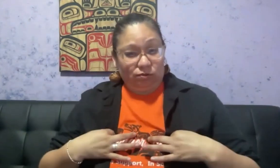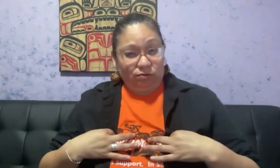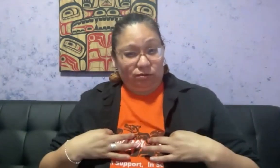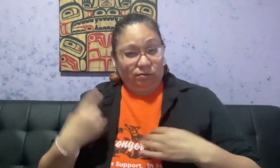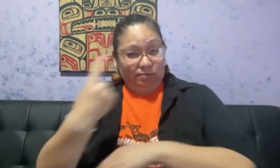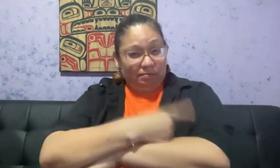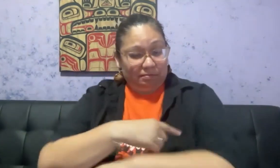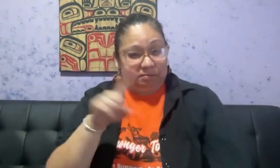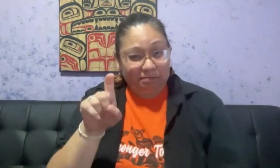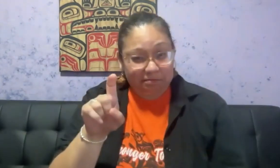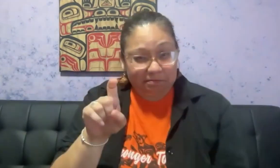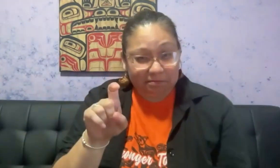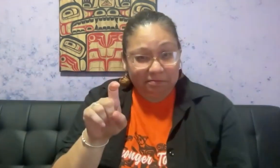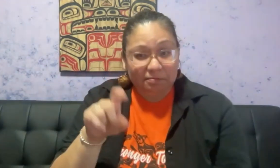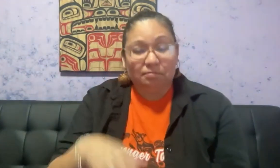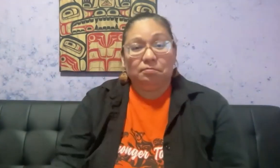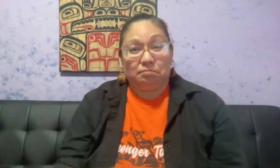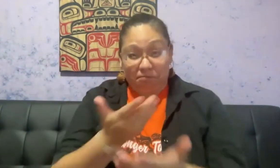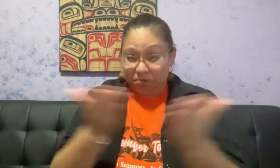What comes to mind when you see Orange Shirt Day?